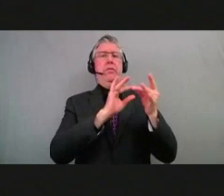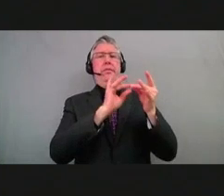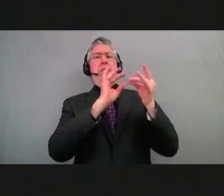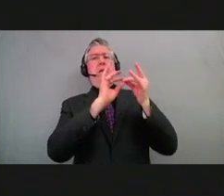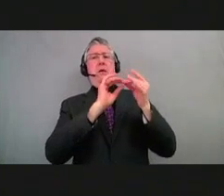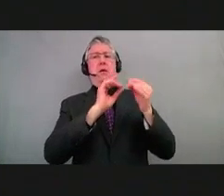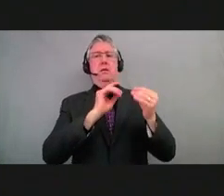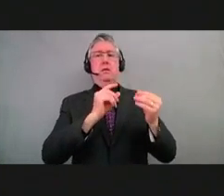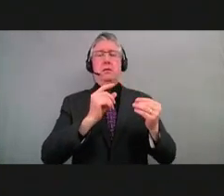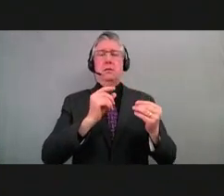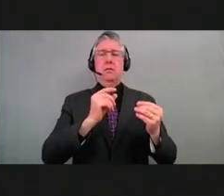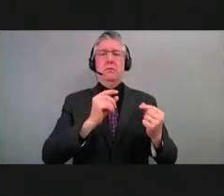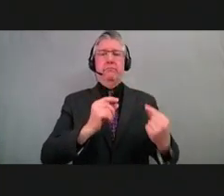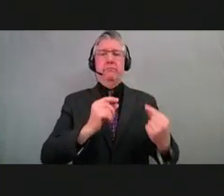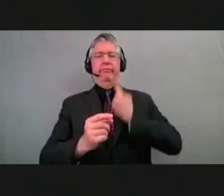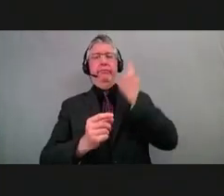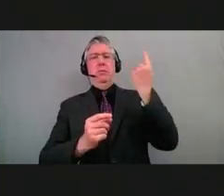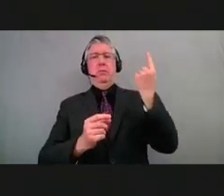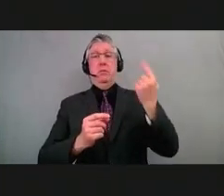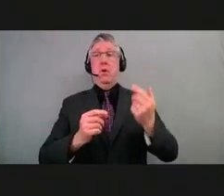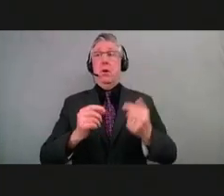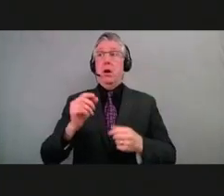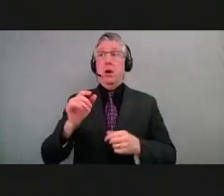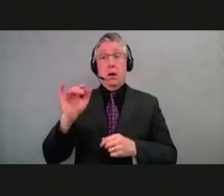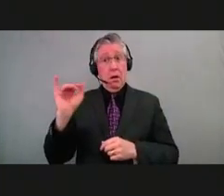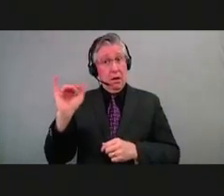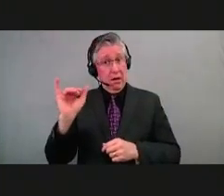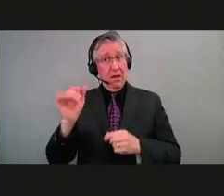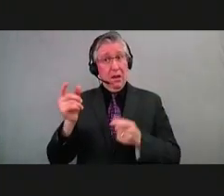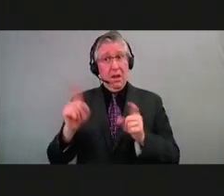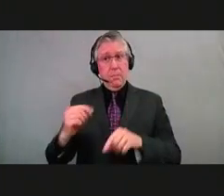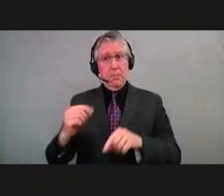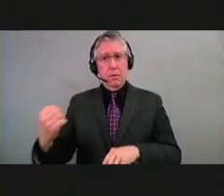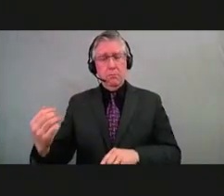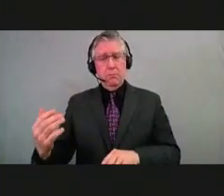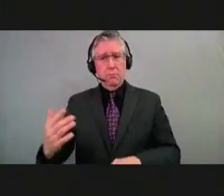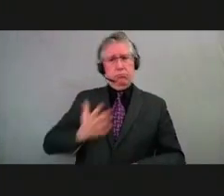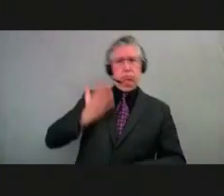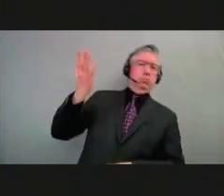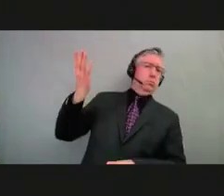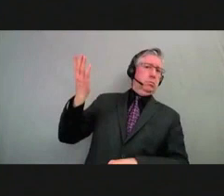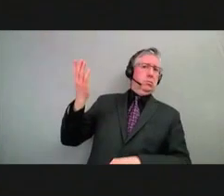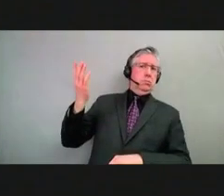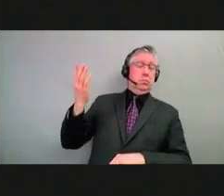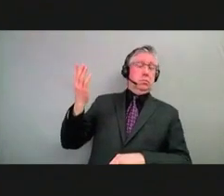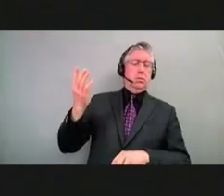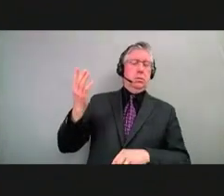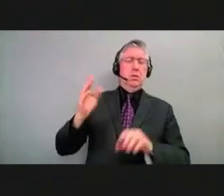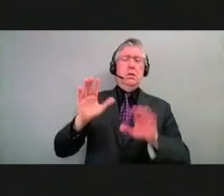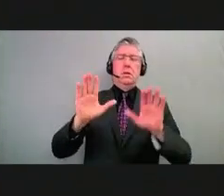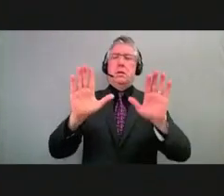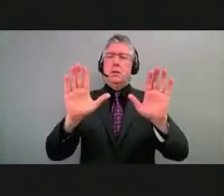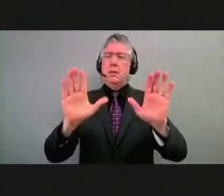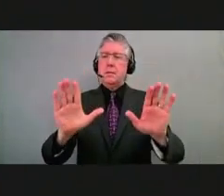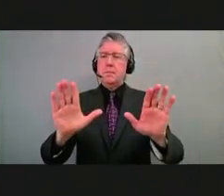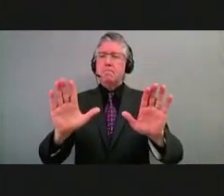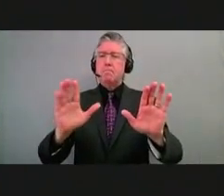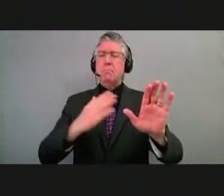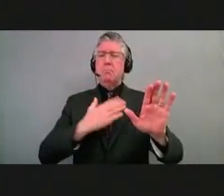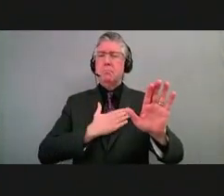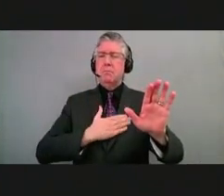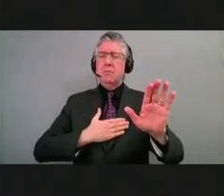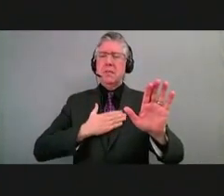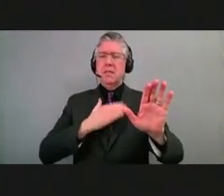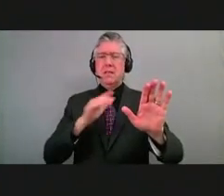physical assaults against healthcare providers. And really do want to just take this moment to, you know, ask all